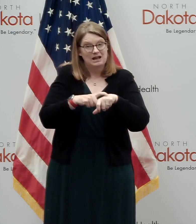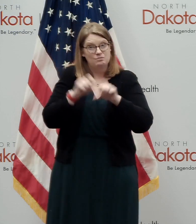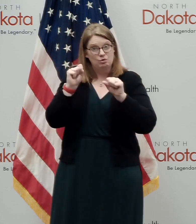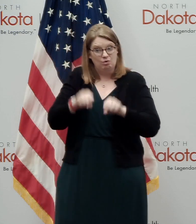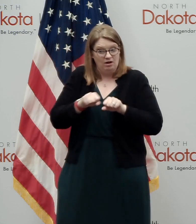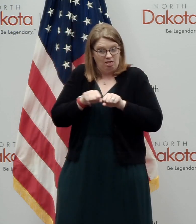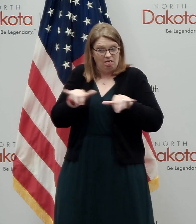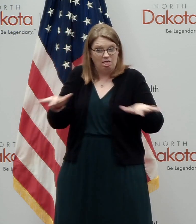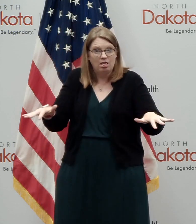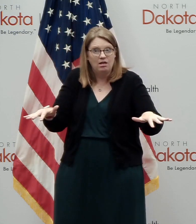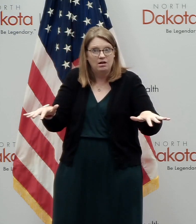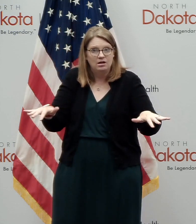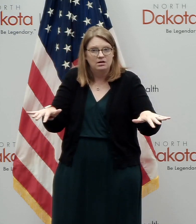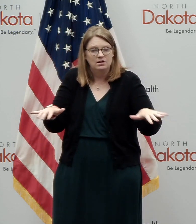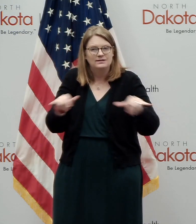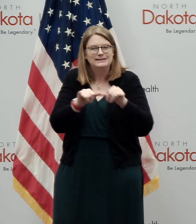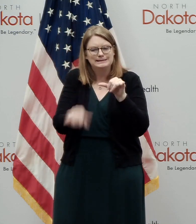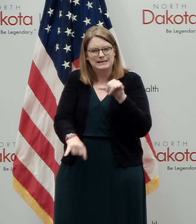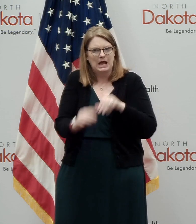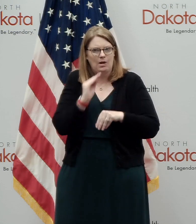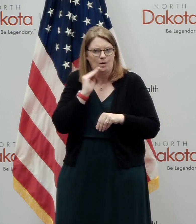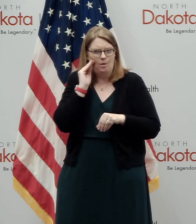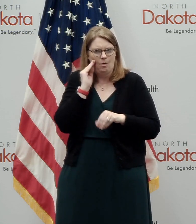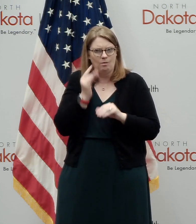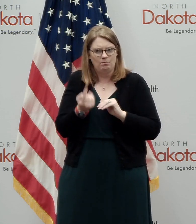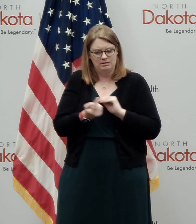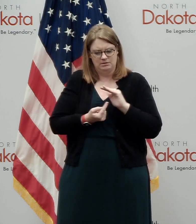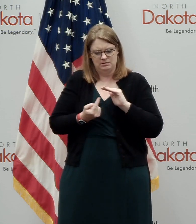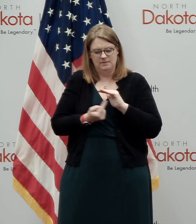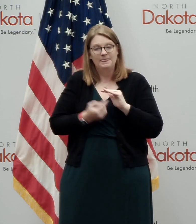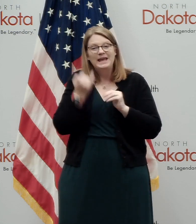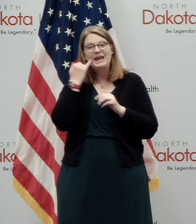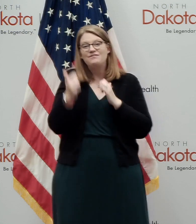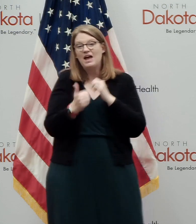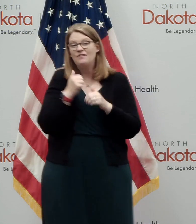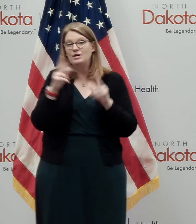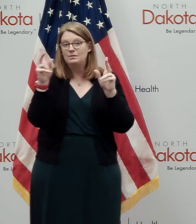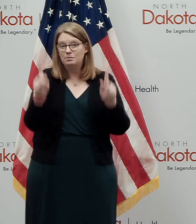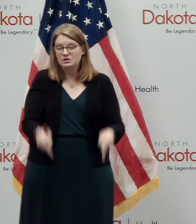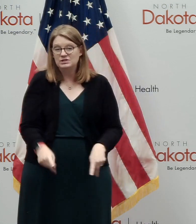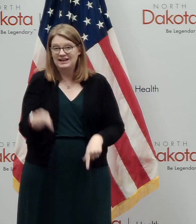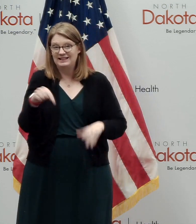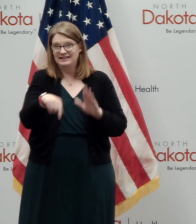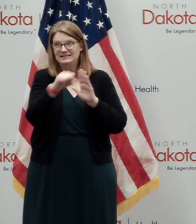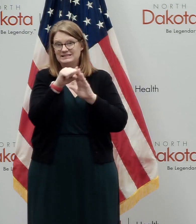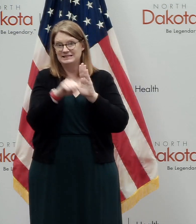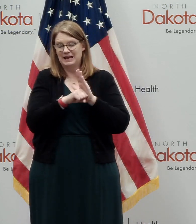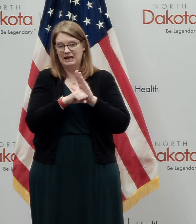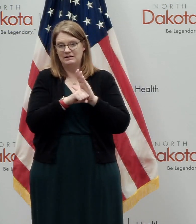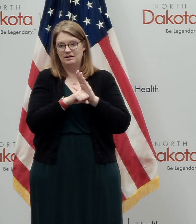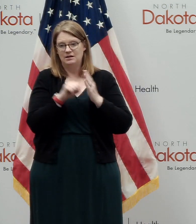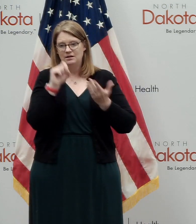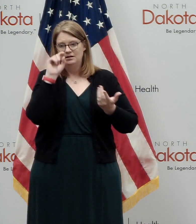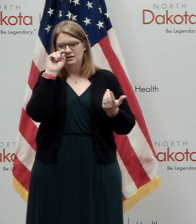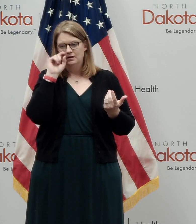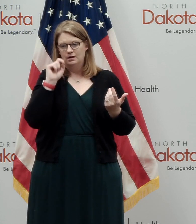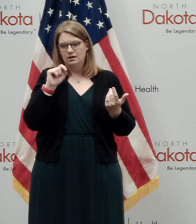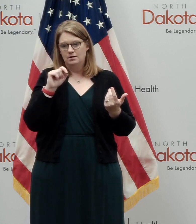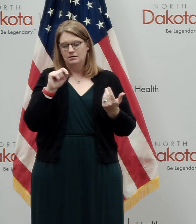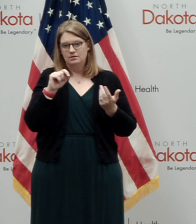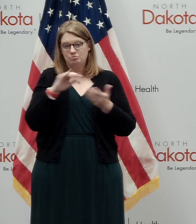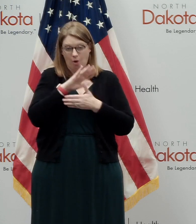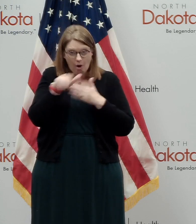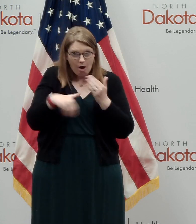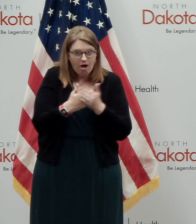not infect anyone else. If every single person in our state right now, which is all of the